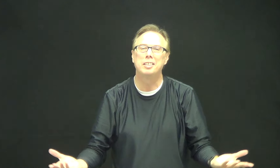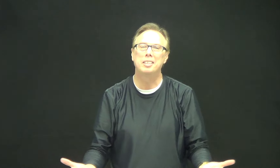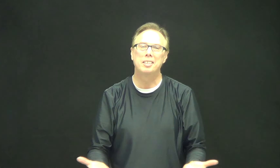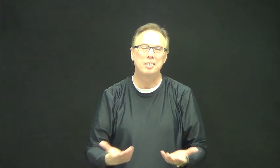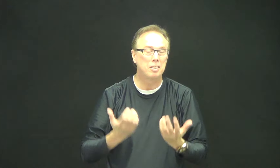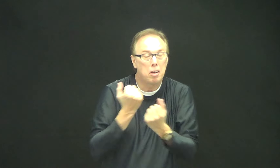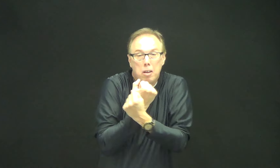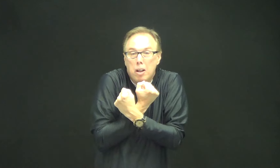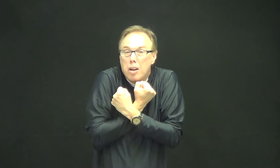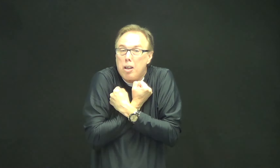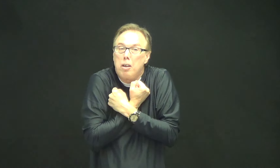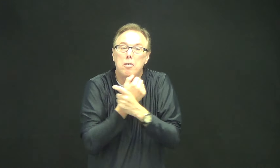Oh, yeah.